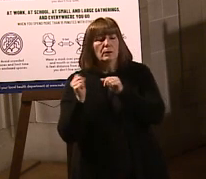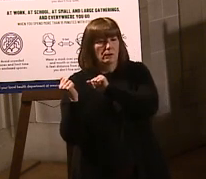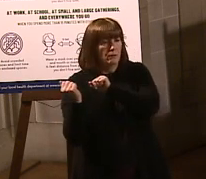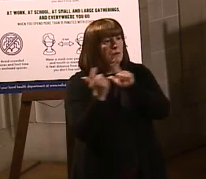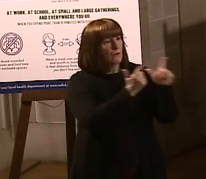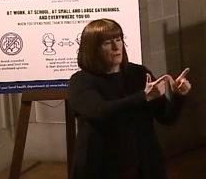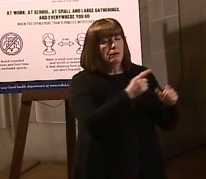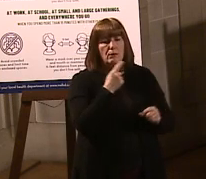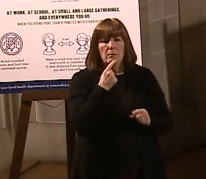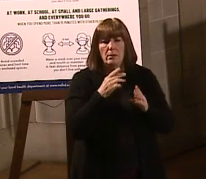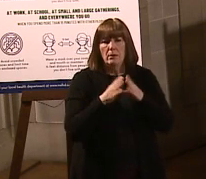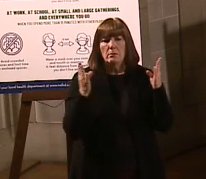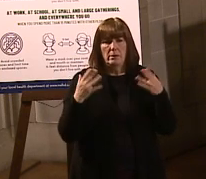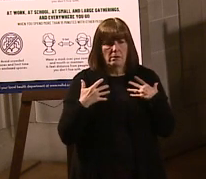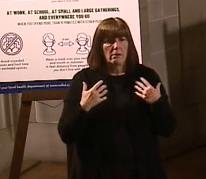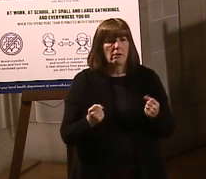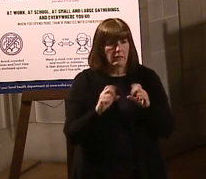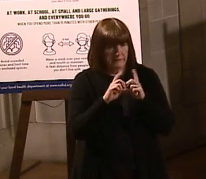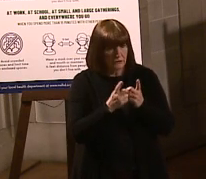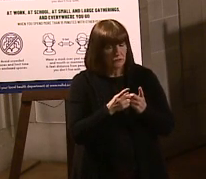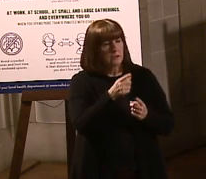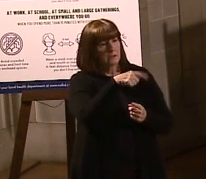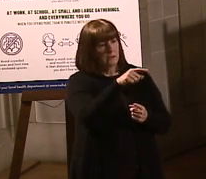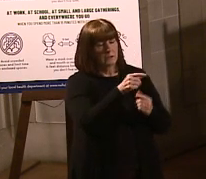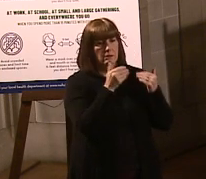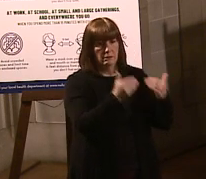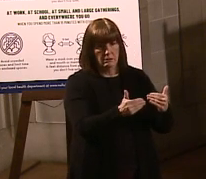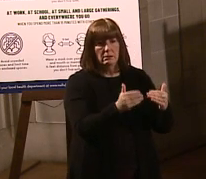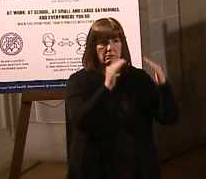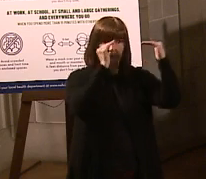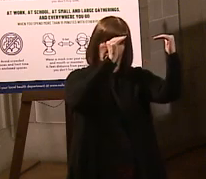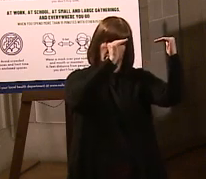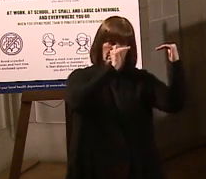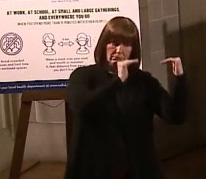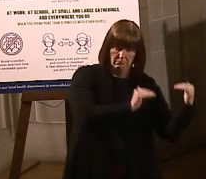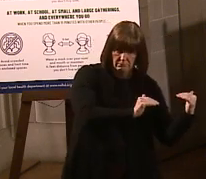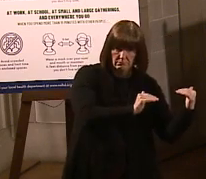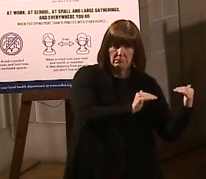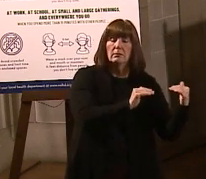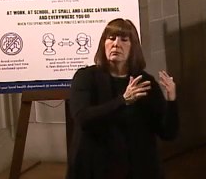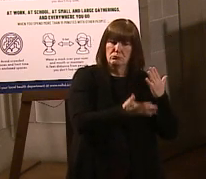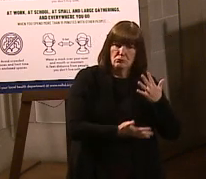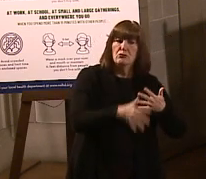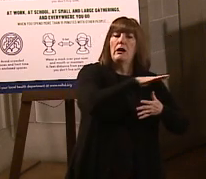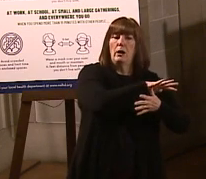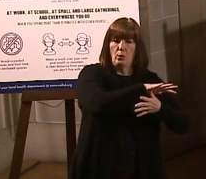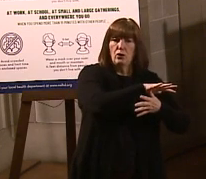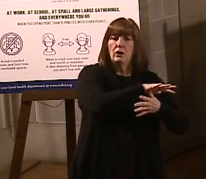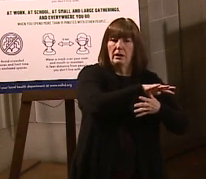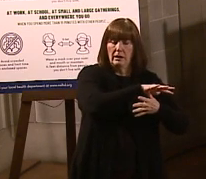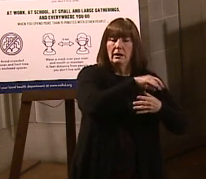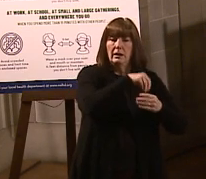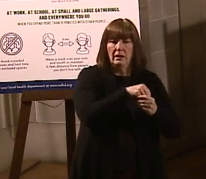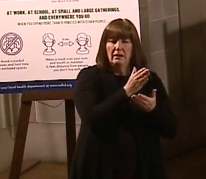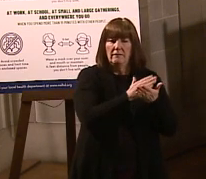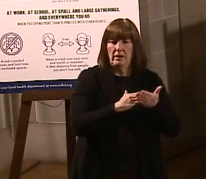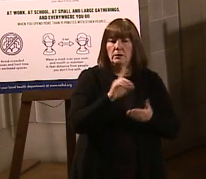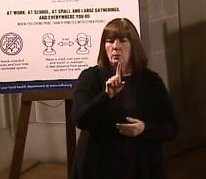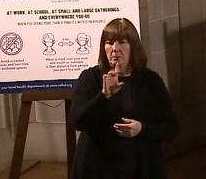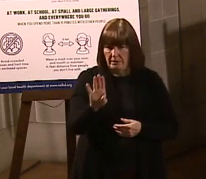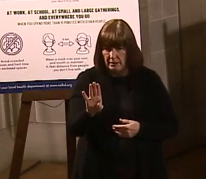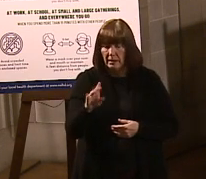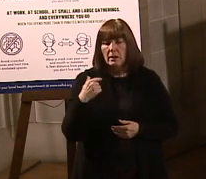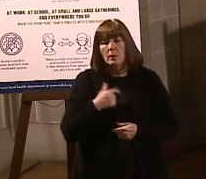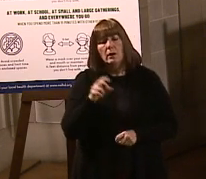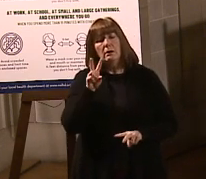of our public health districts about making that a priority as they move into Phase 1B. That as we reviewed our